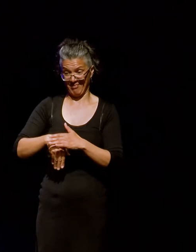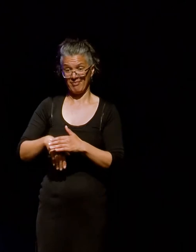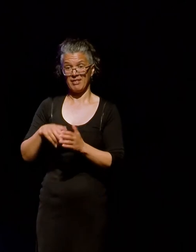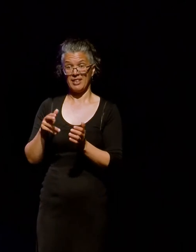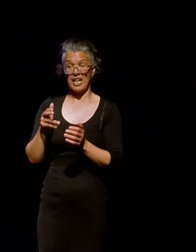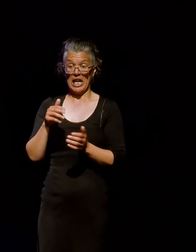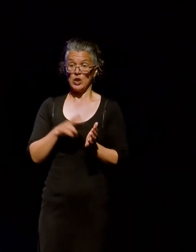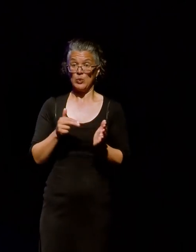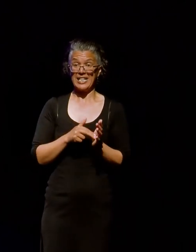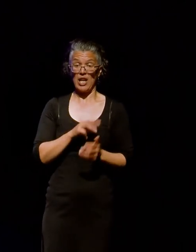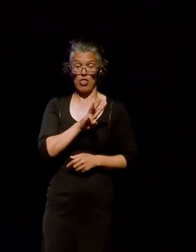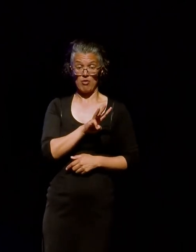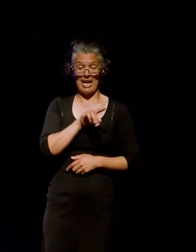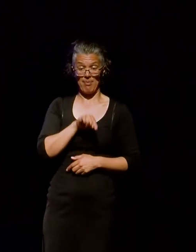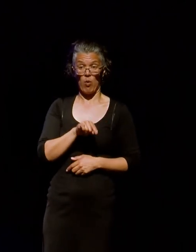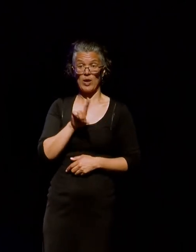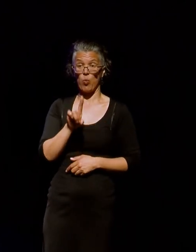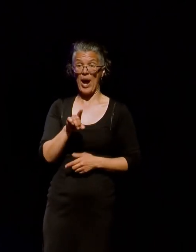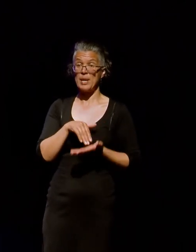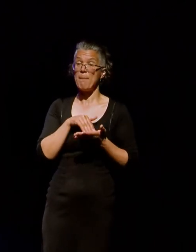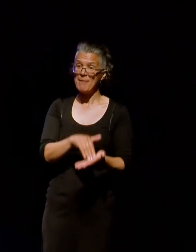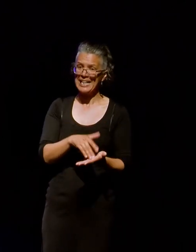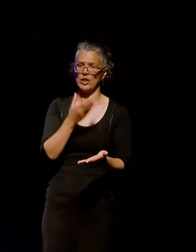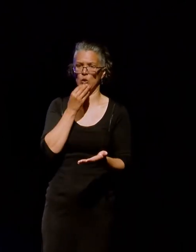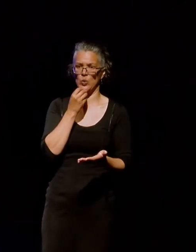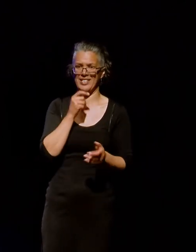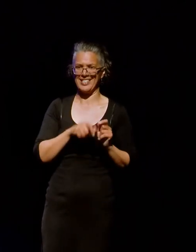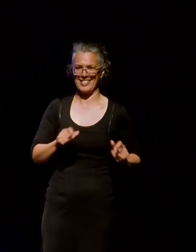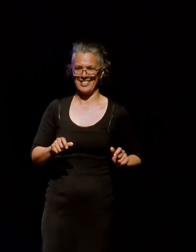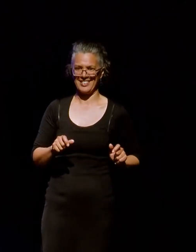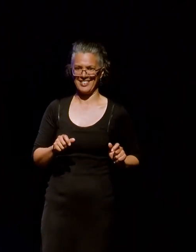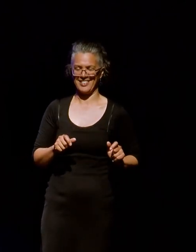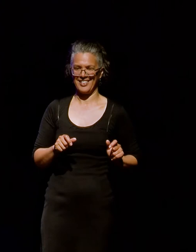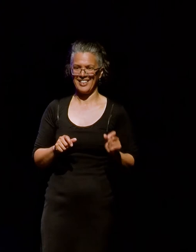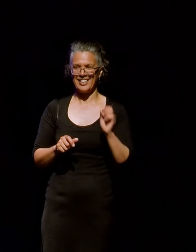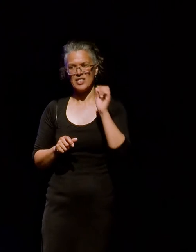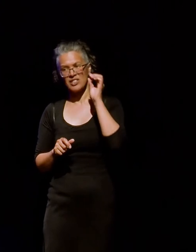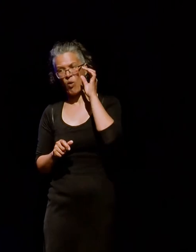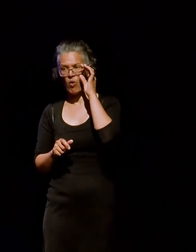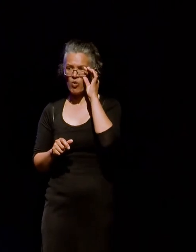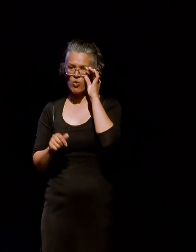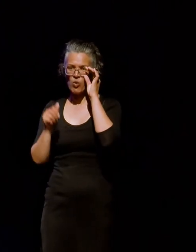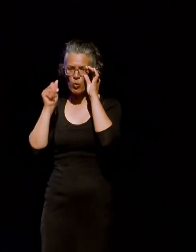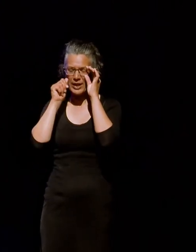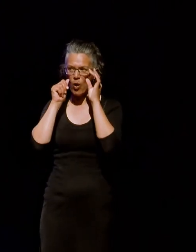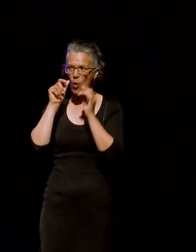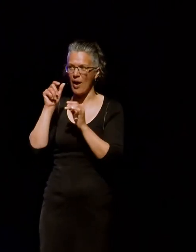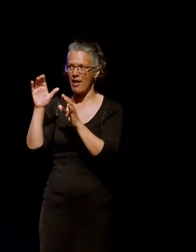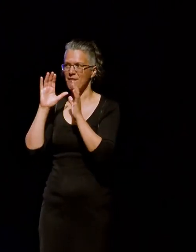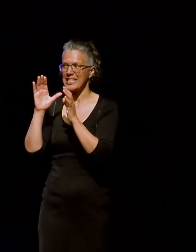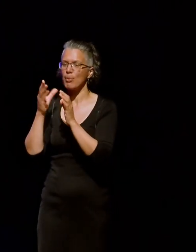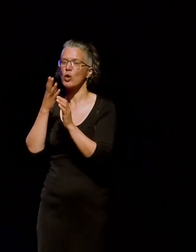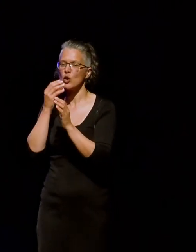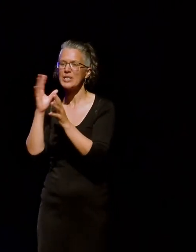there's 3.1 million users. So, um, we know that Facebook's used to connect people